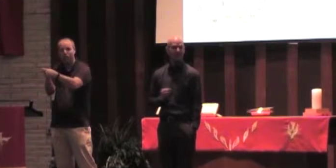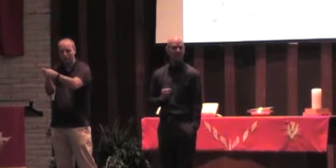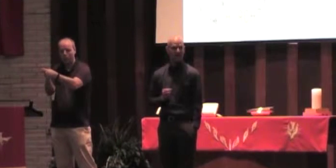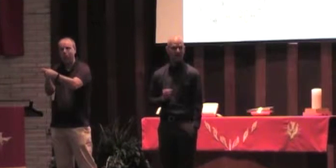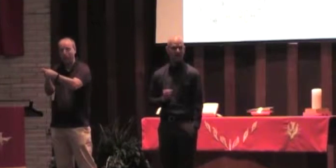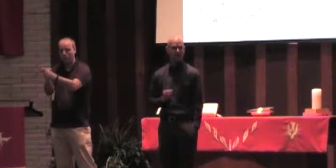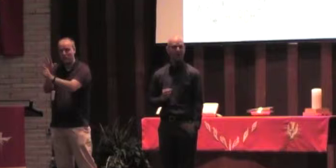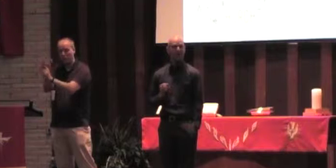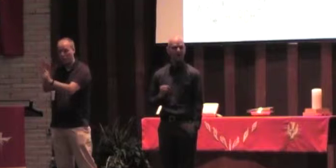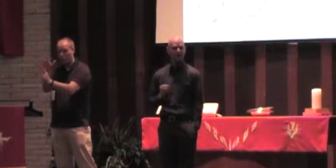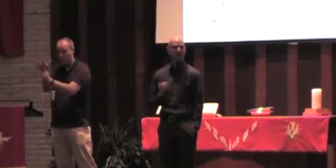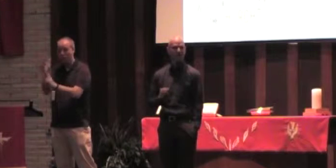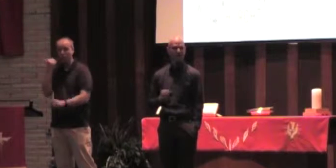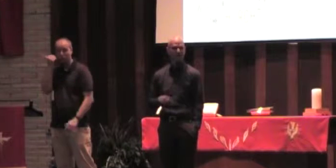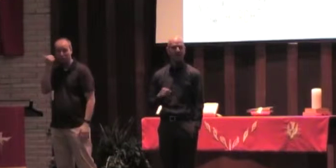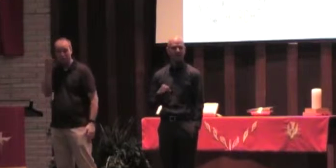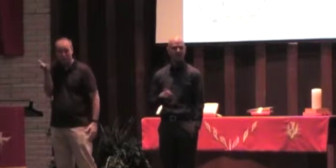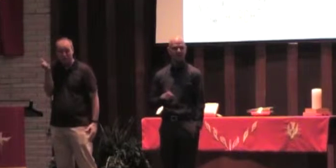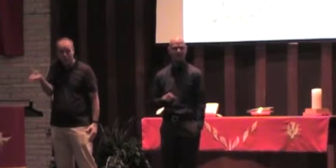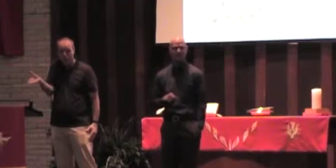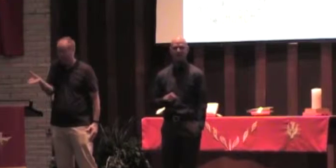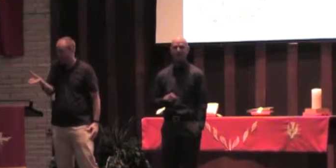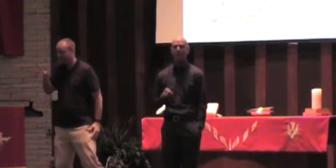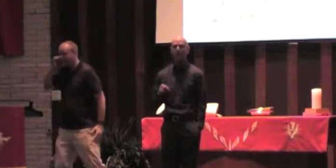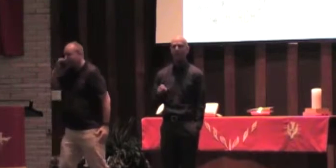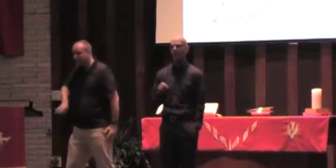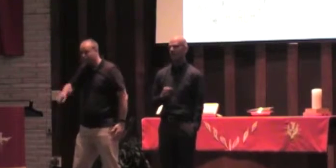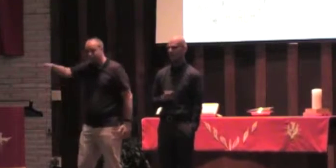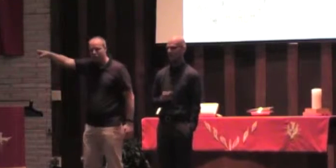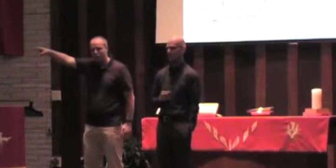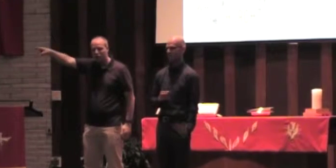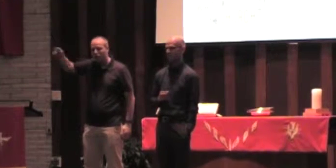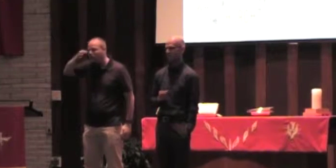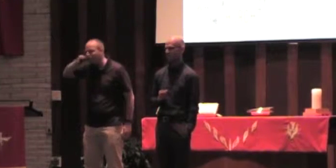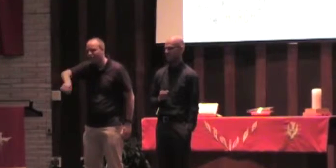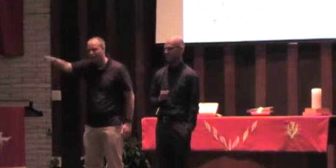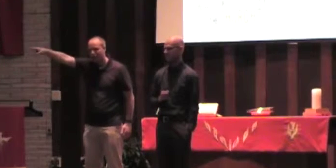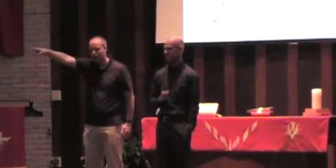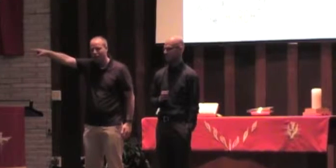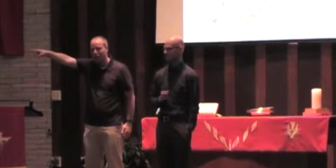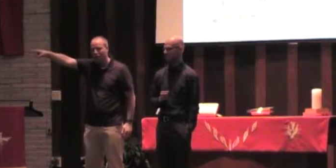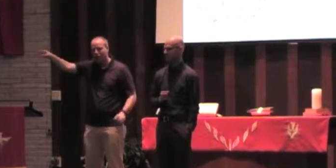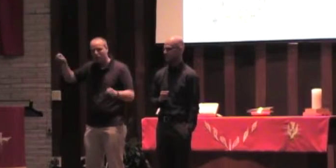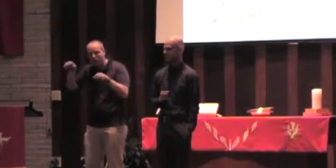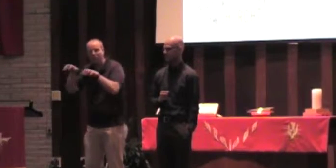435 in Metcalf, a primary hub in our nation, right in the heart of the park.